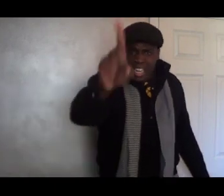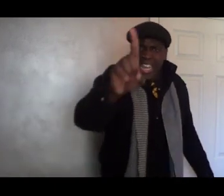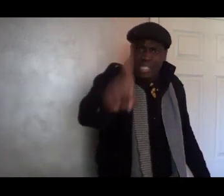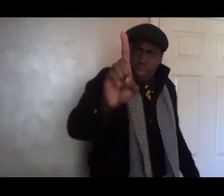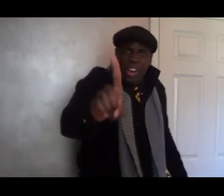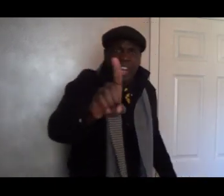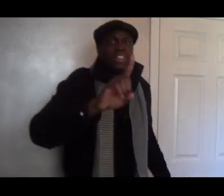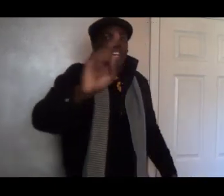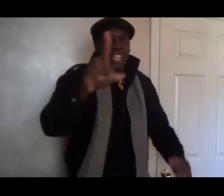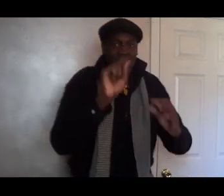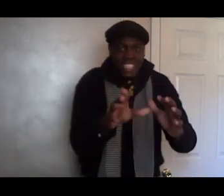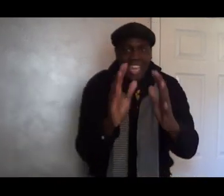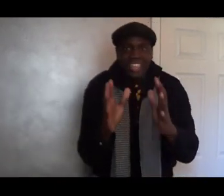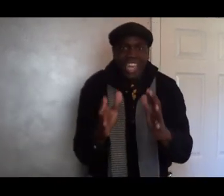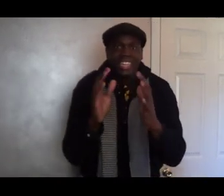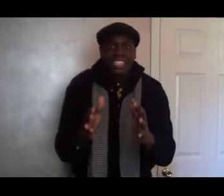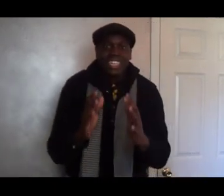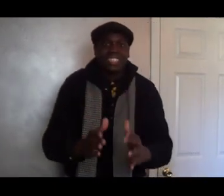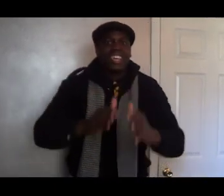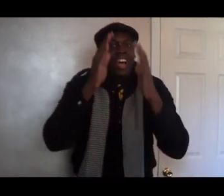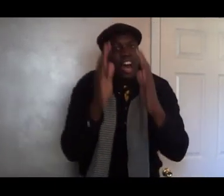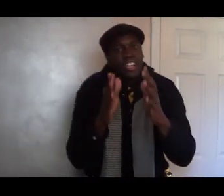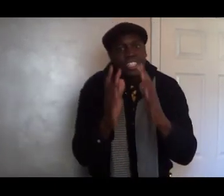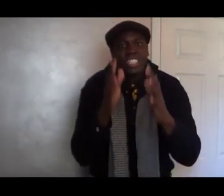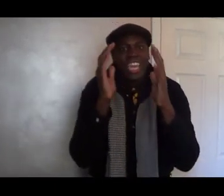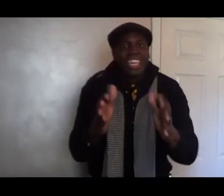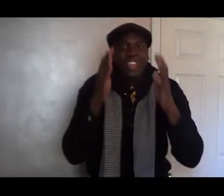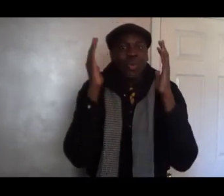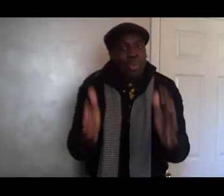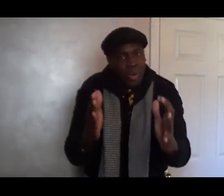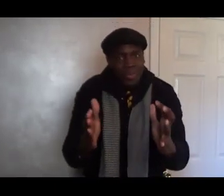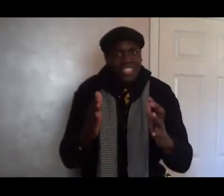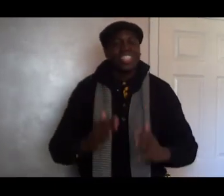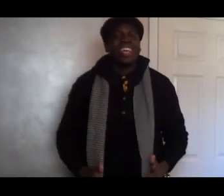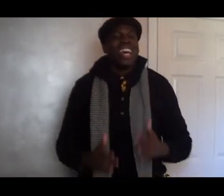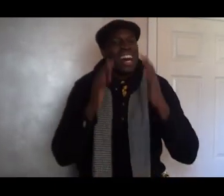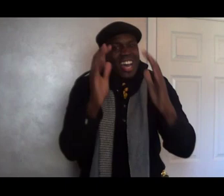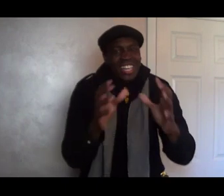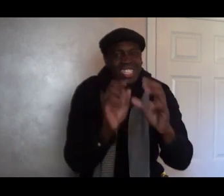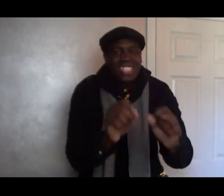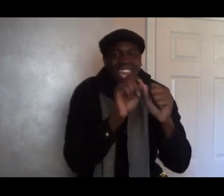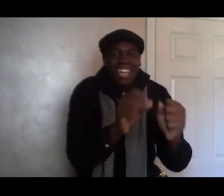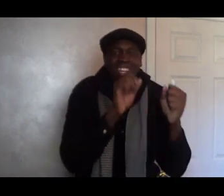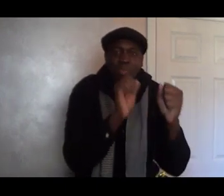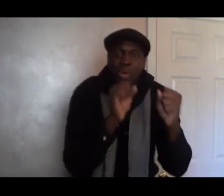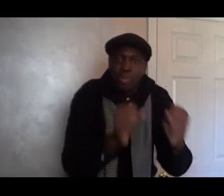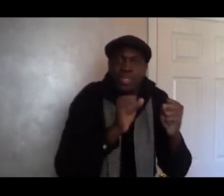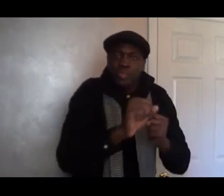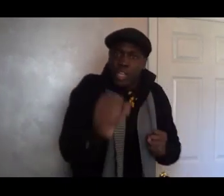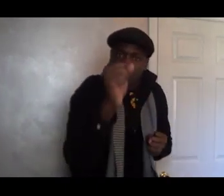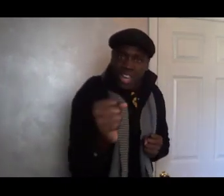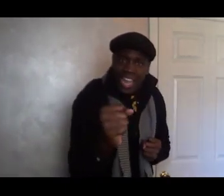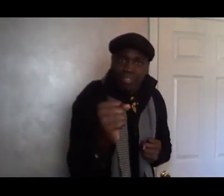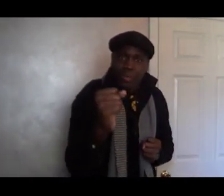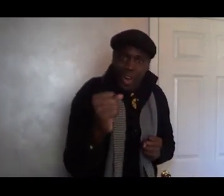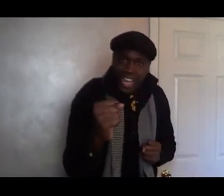That's prayer. The second thing is this. Understanding your purpose. Understanding the purpose for your life, right?